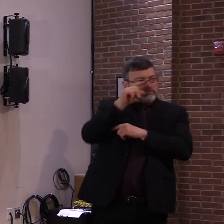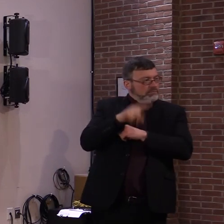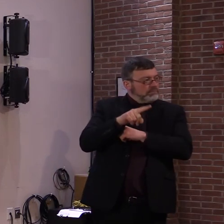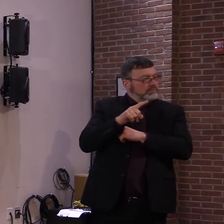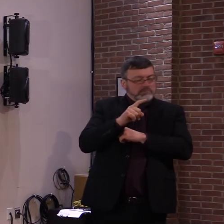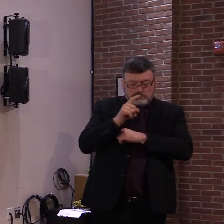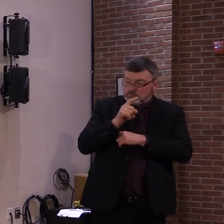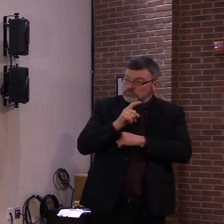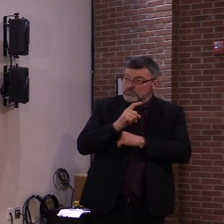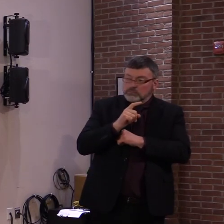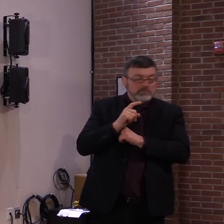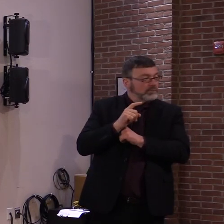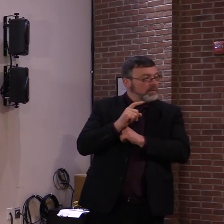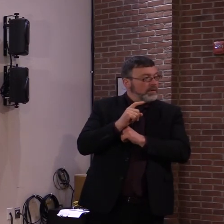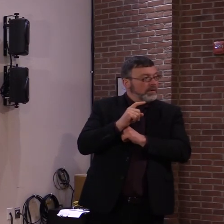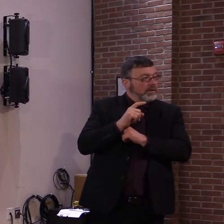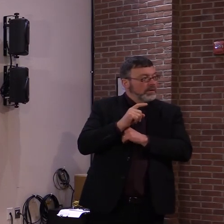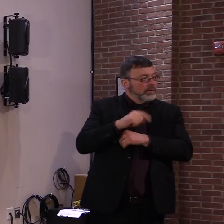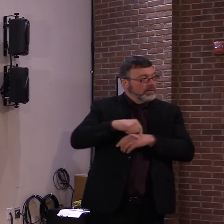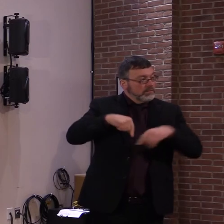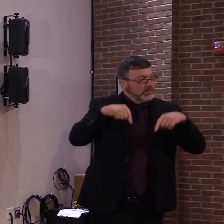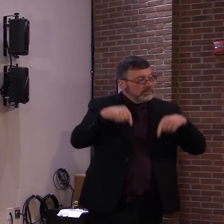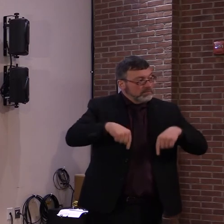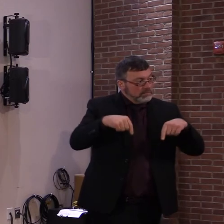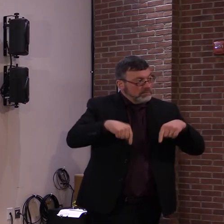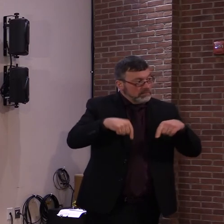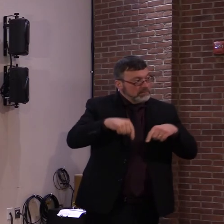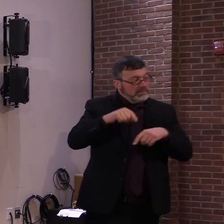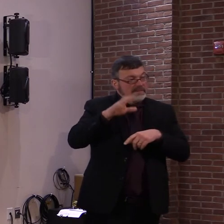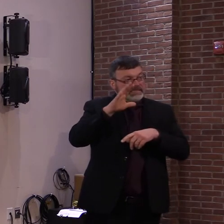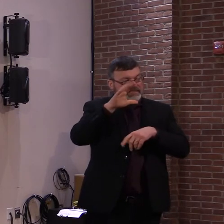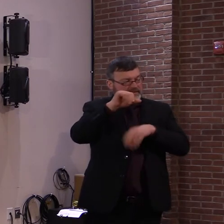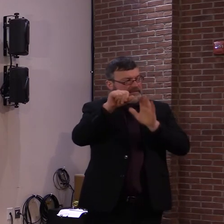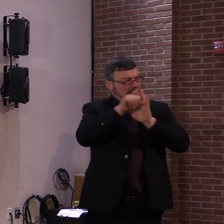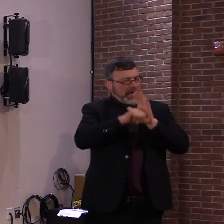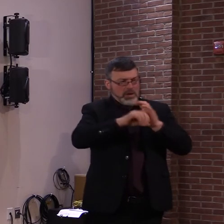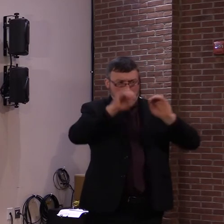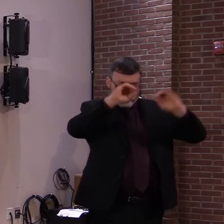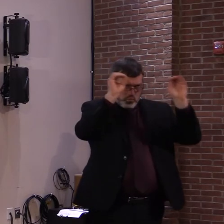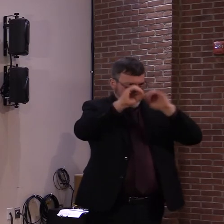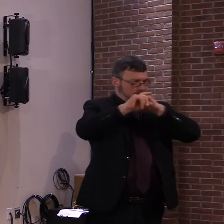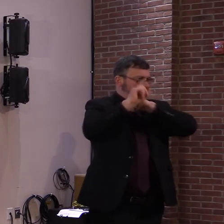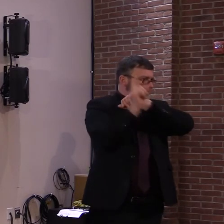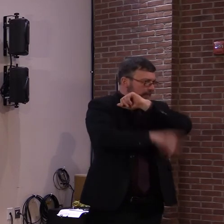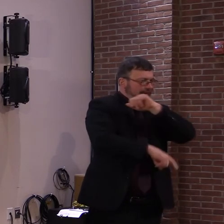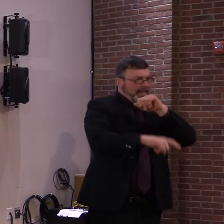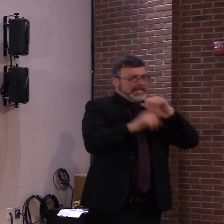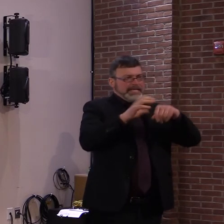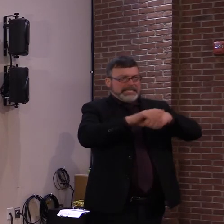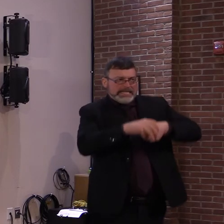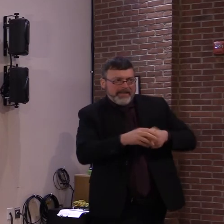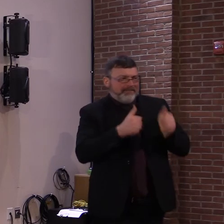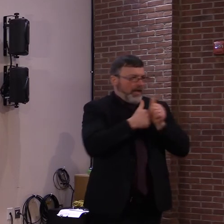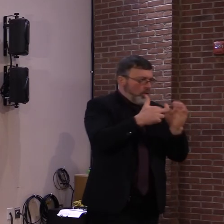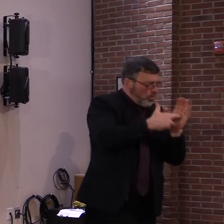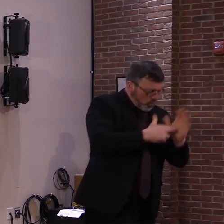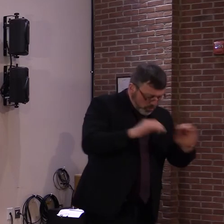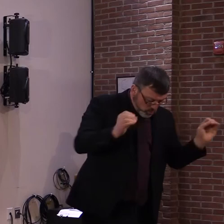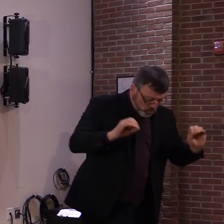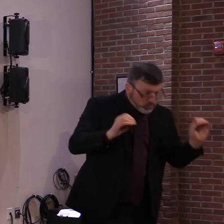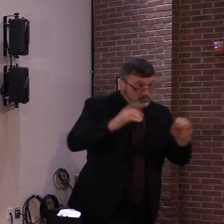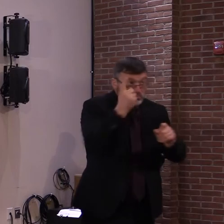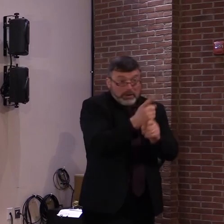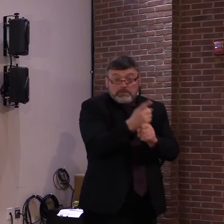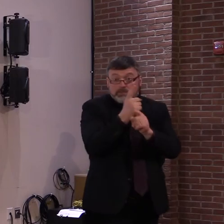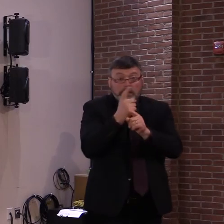stick approach. When it comes to enforcing guidelines for COVID with businesses and churches and other places, the